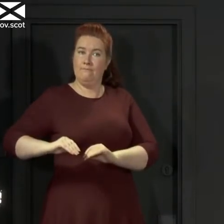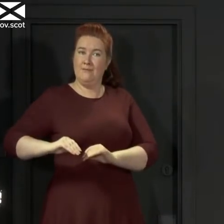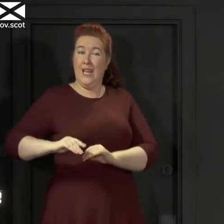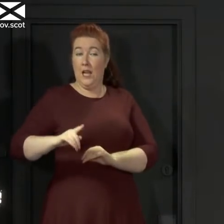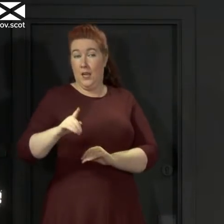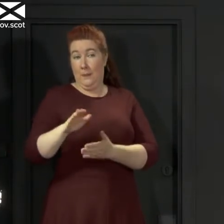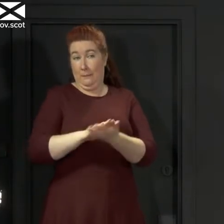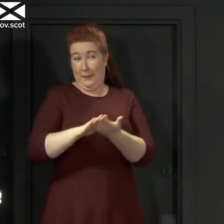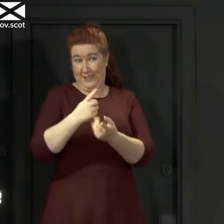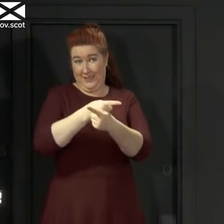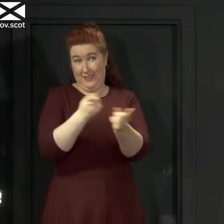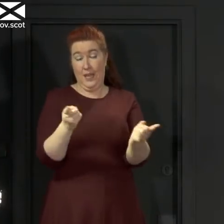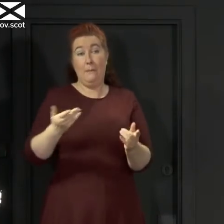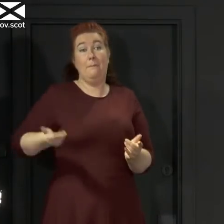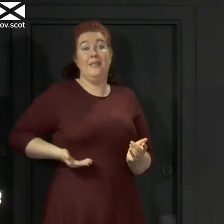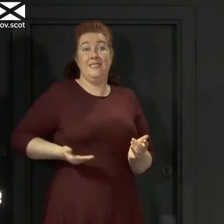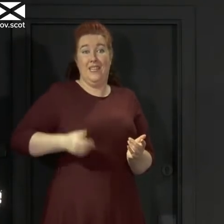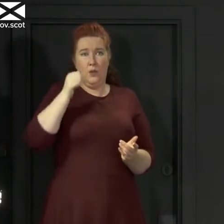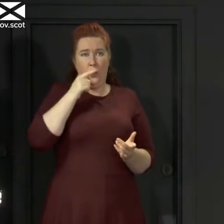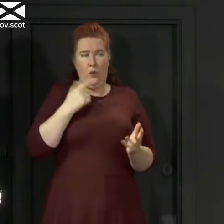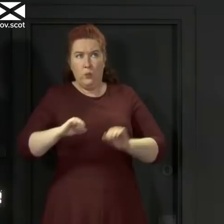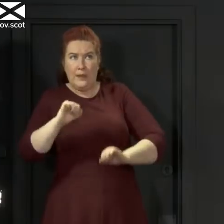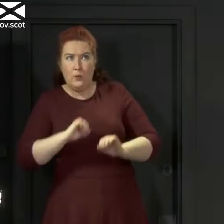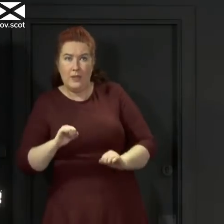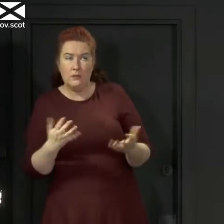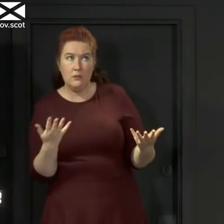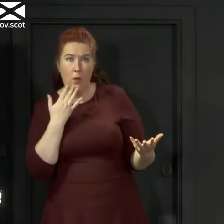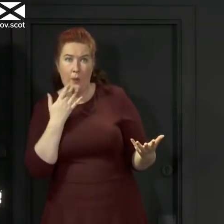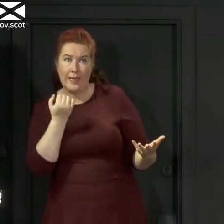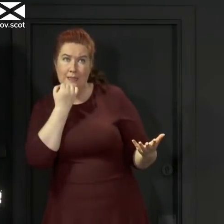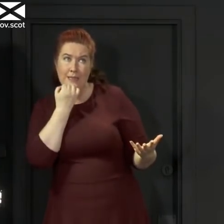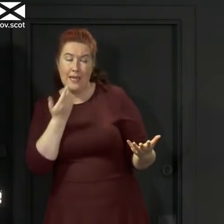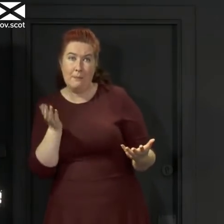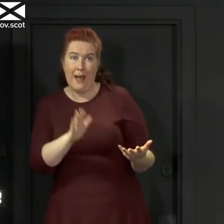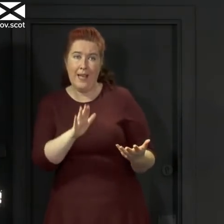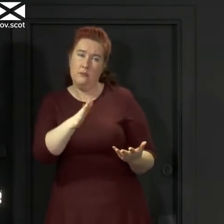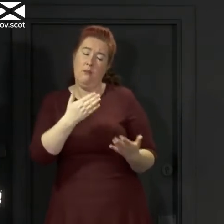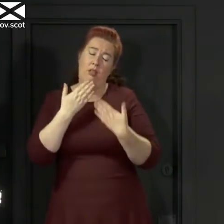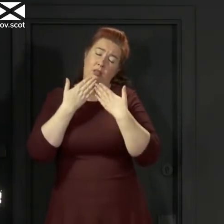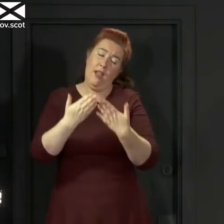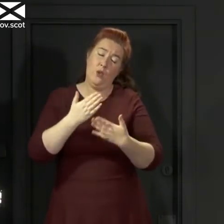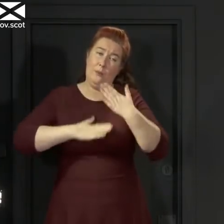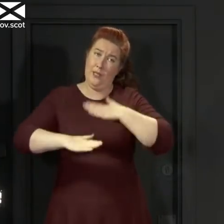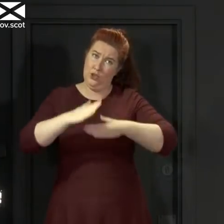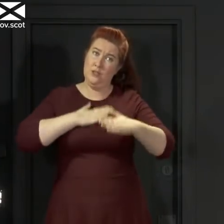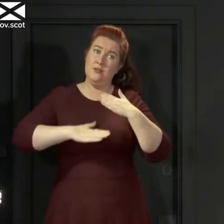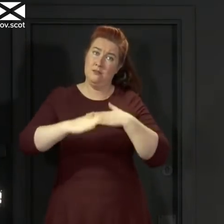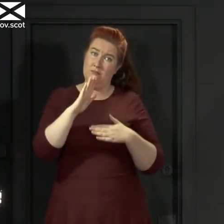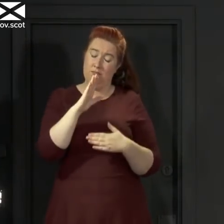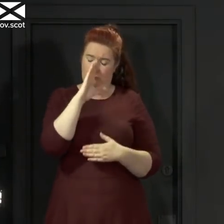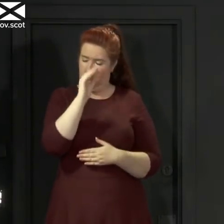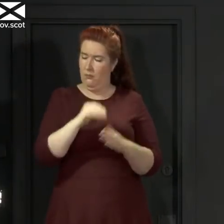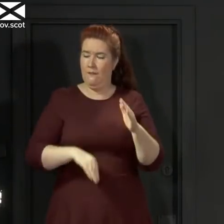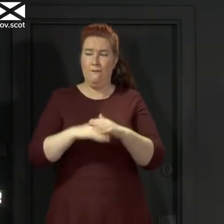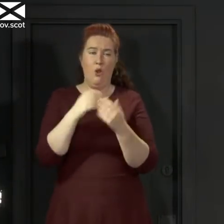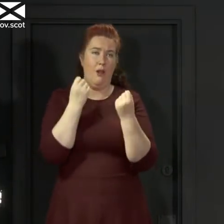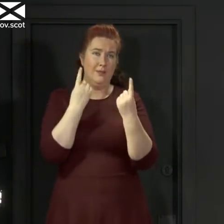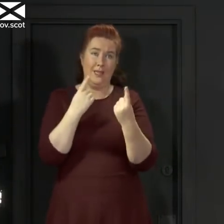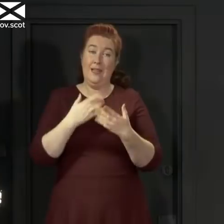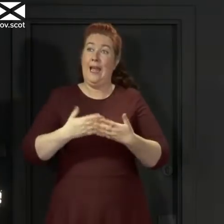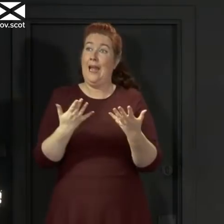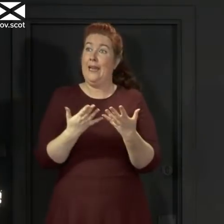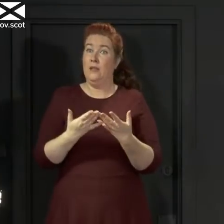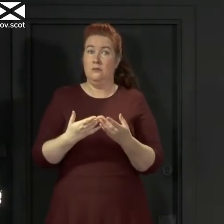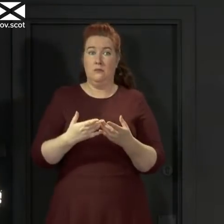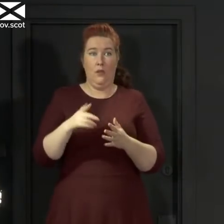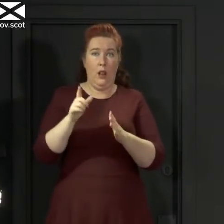are still waiting for a date to restart, I want to thank you for your ongoing patience. I fully understand how difficult any further delay is